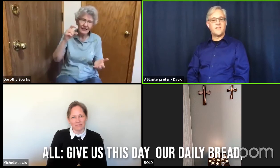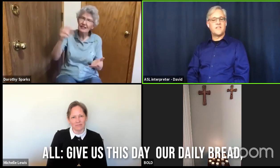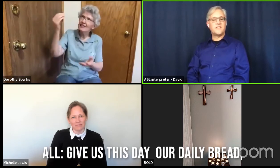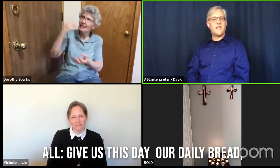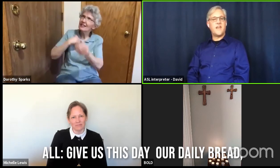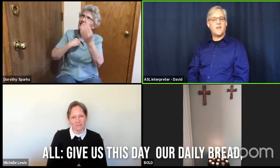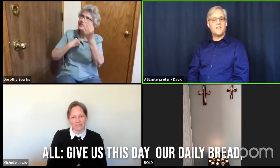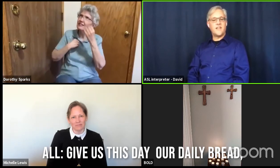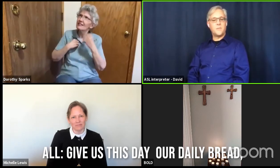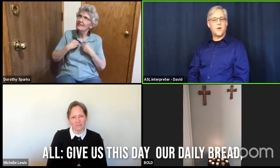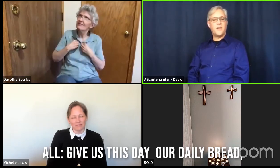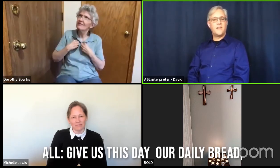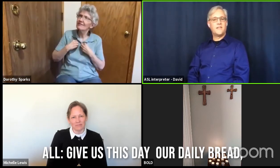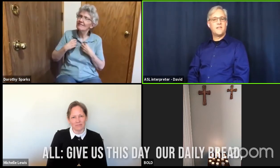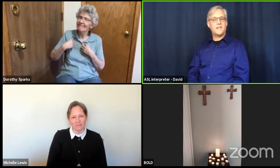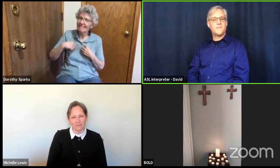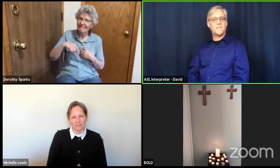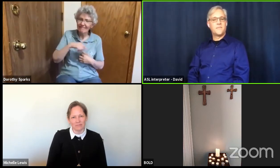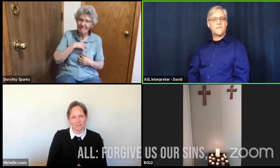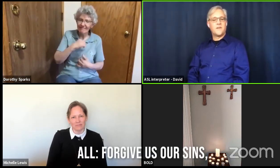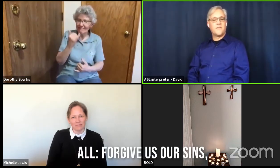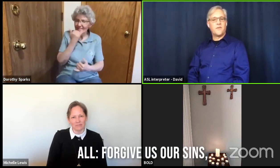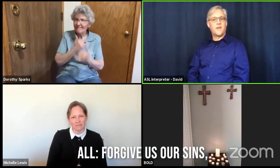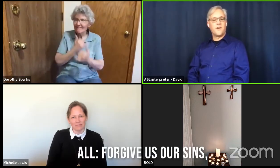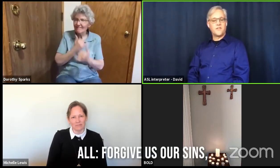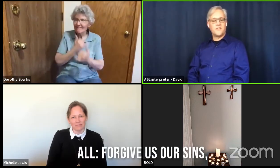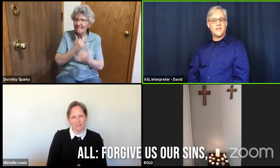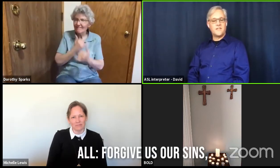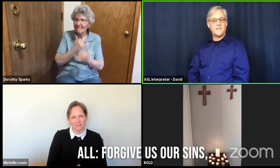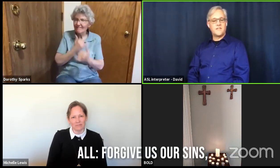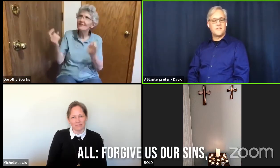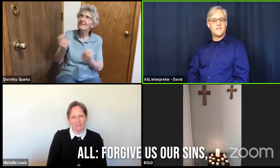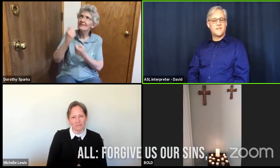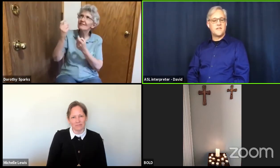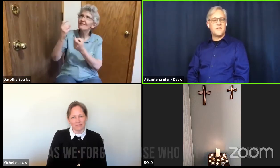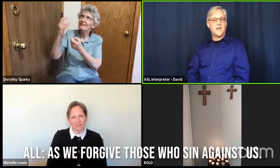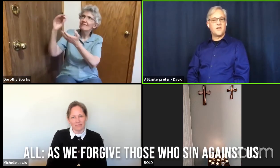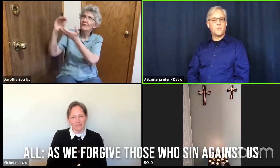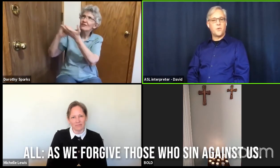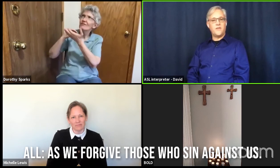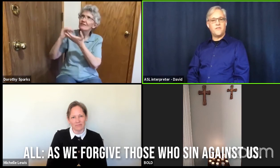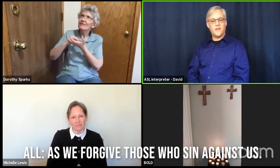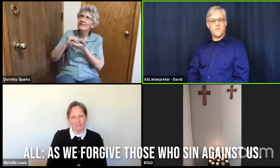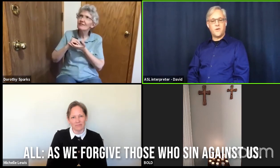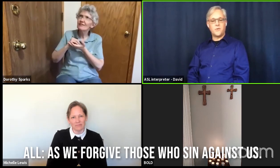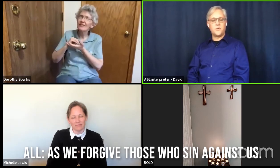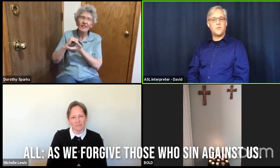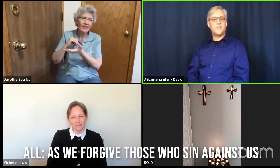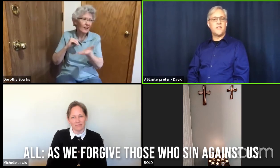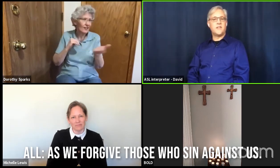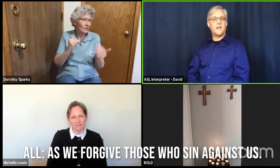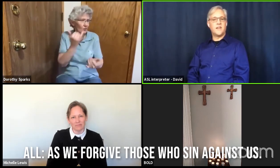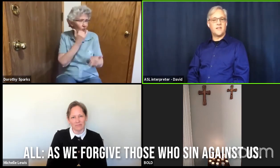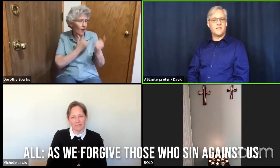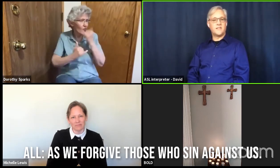day our daily bread forgive our sins sins as we forgive those who sin against us